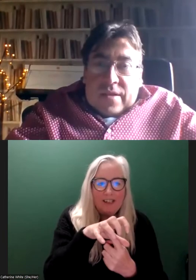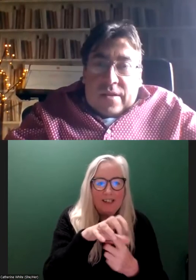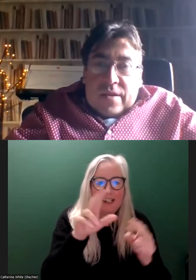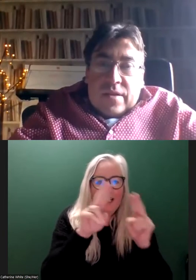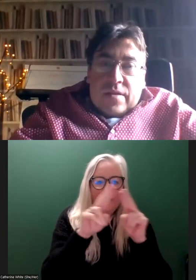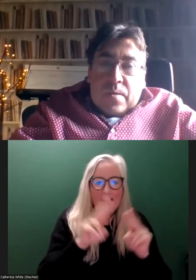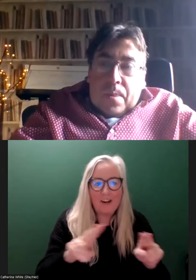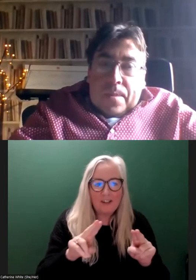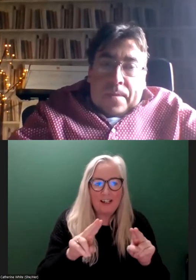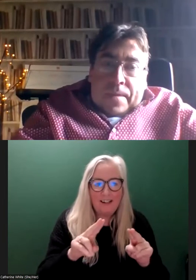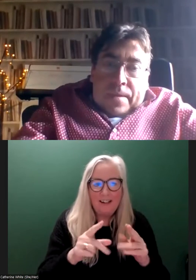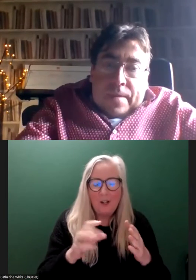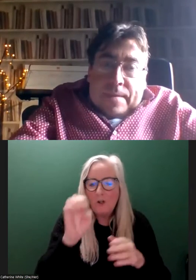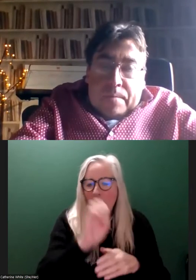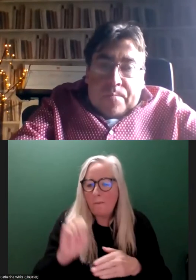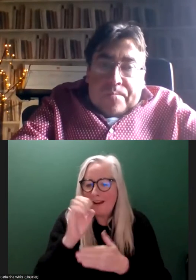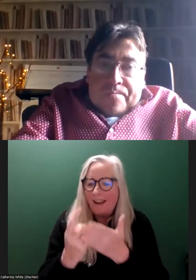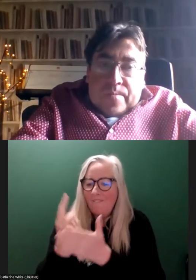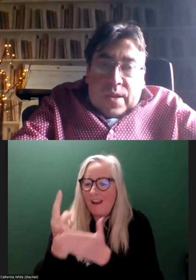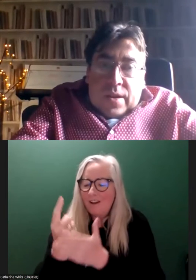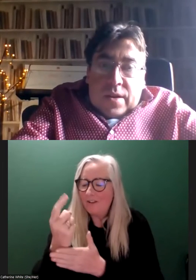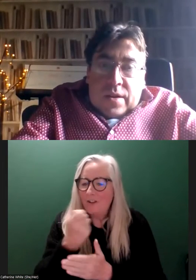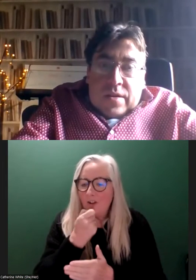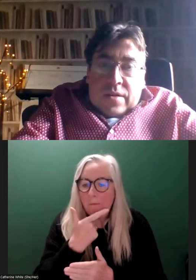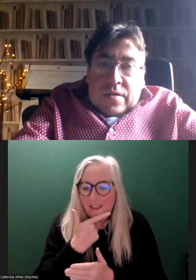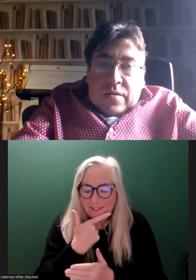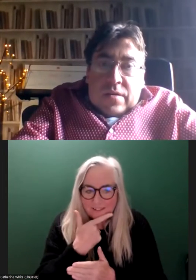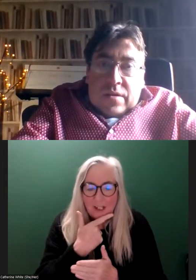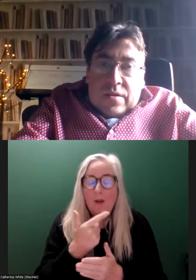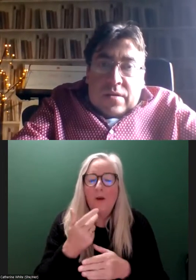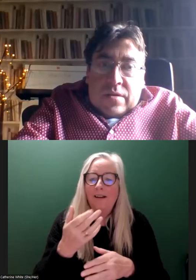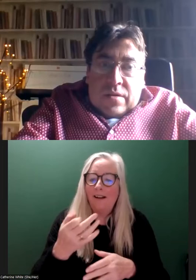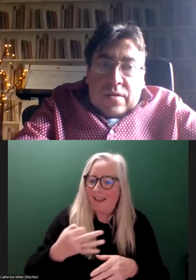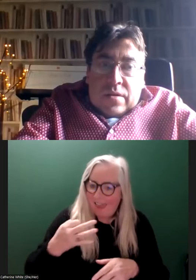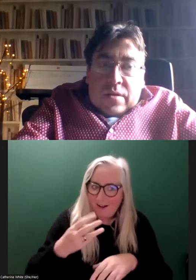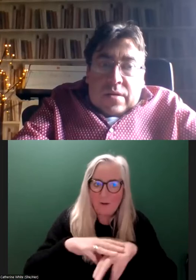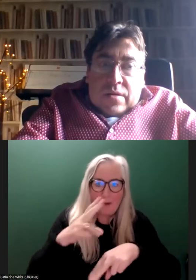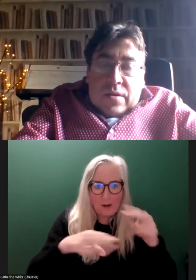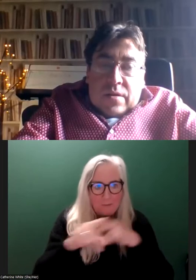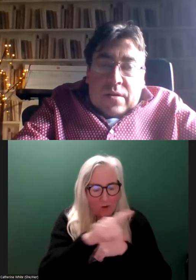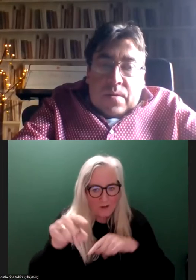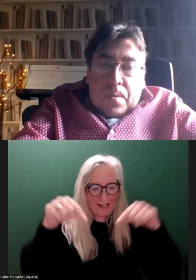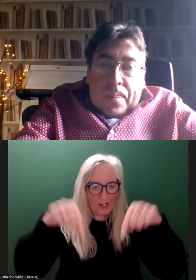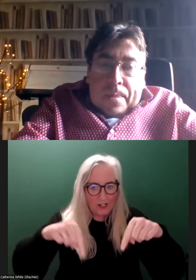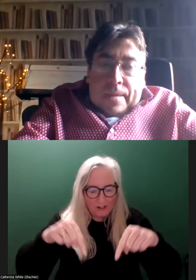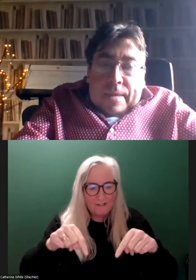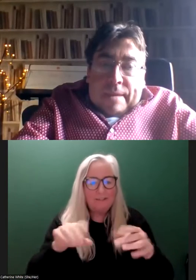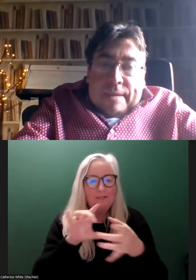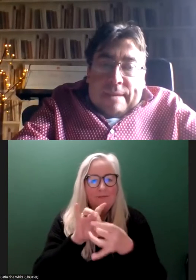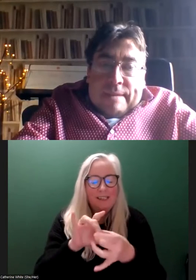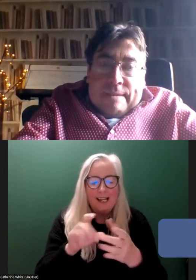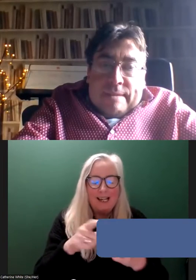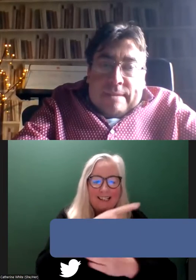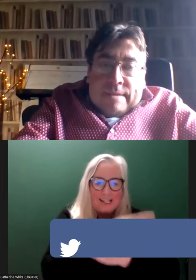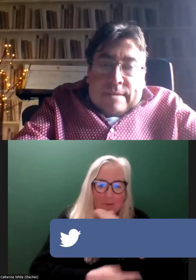in Dublin. I'm absolutely delighted to welcome you all to this event on the subject of disability